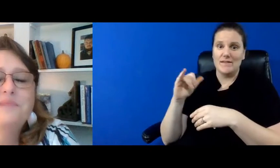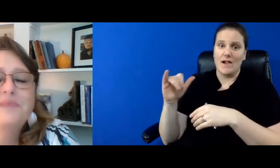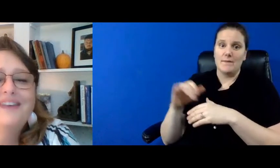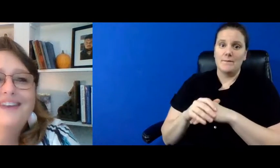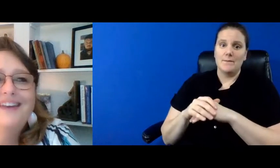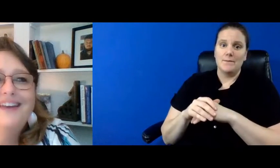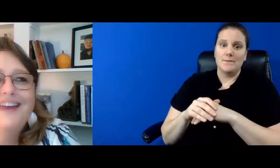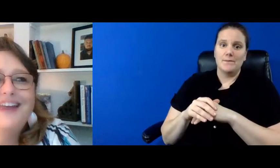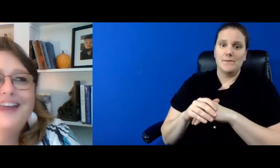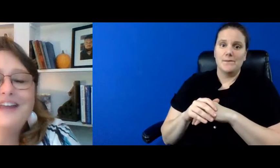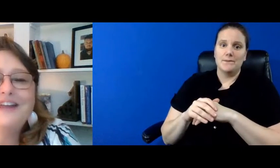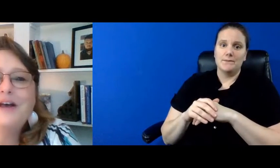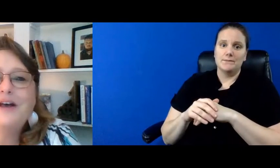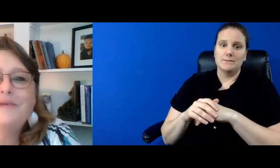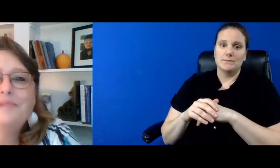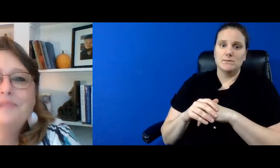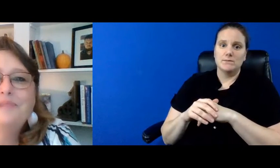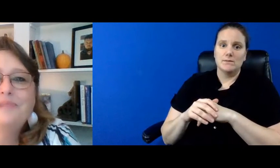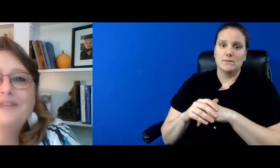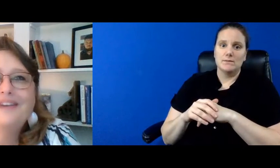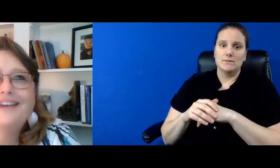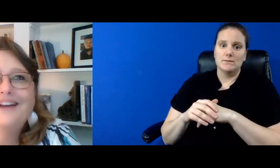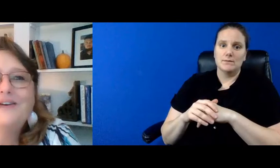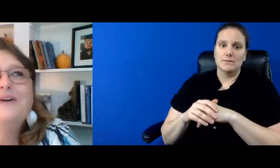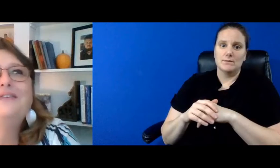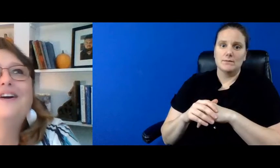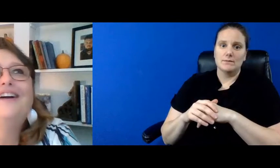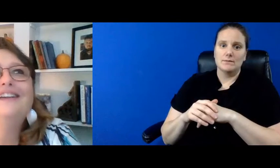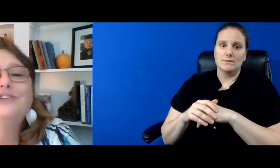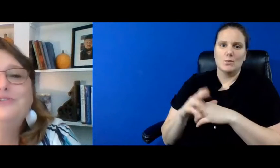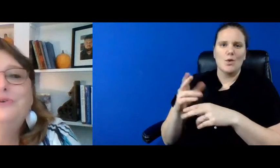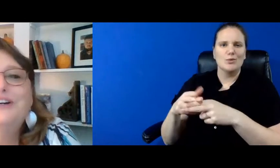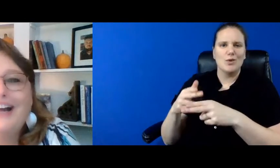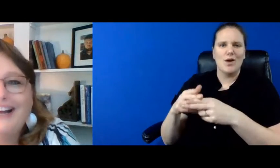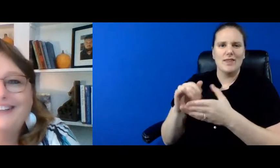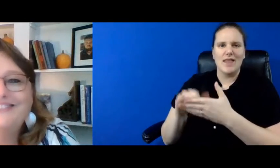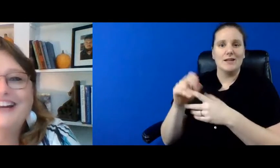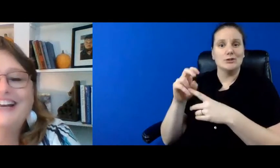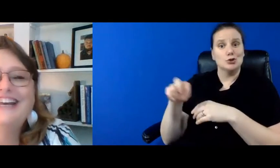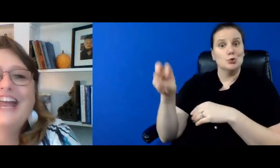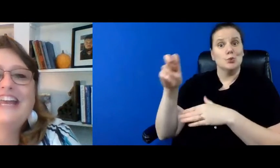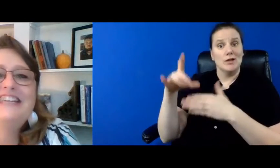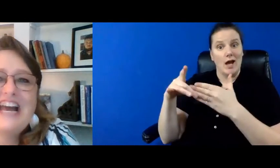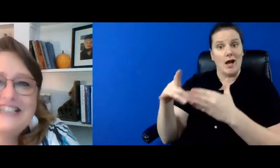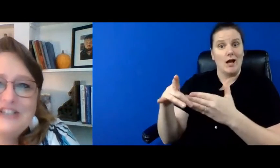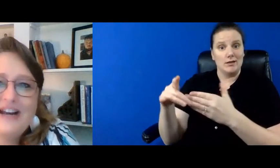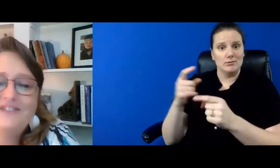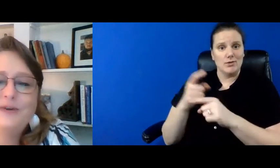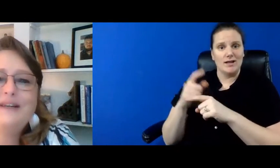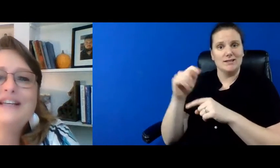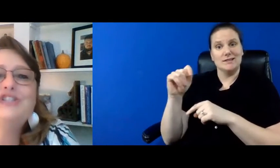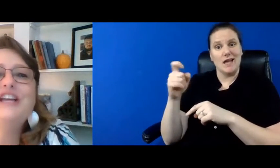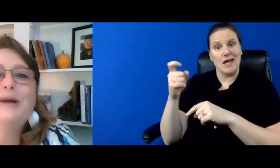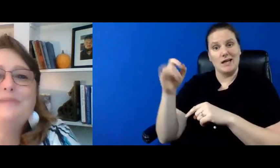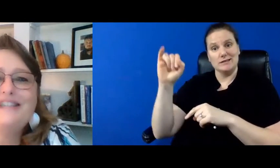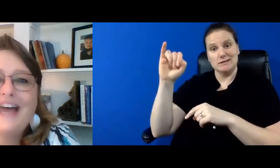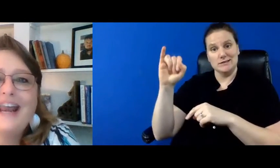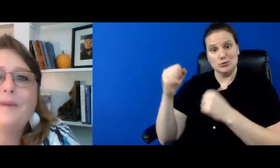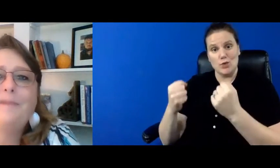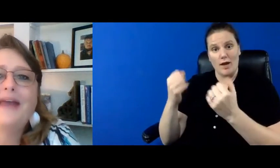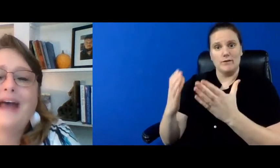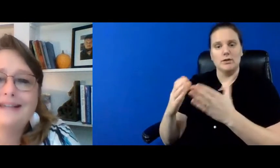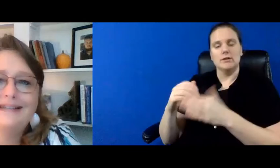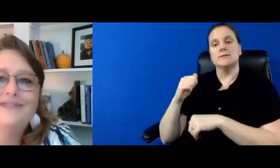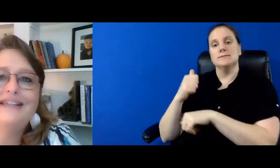um a uh what do you call it a tour guide right and a taxi driver because she helps